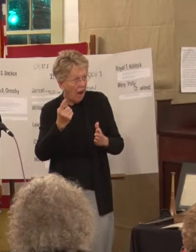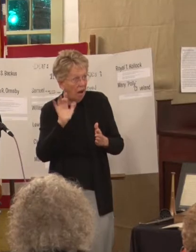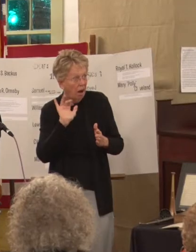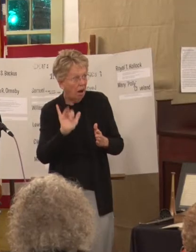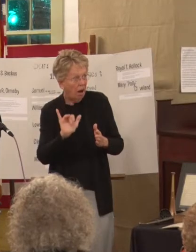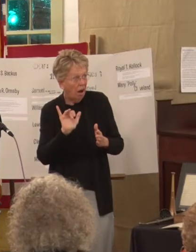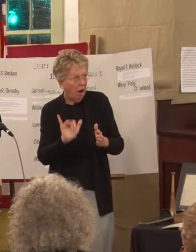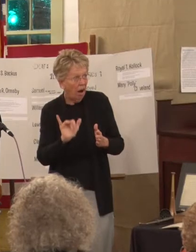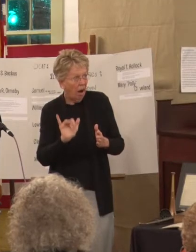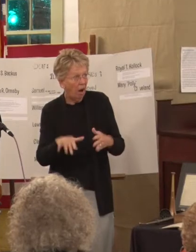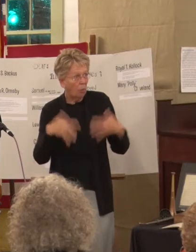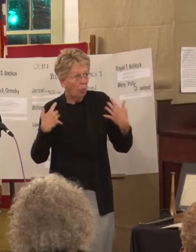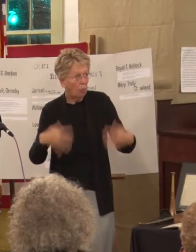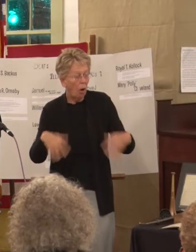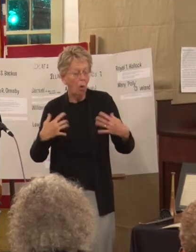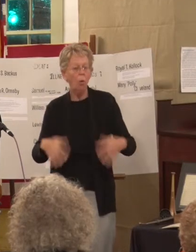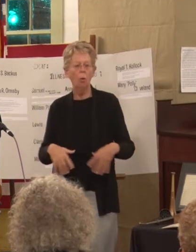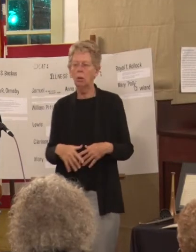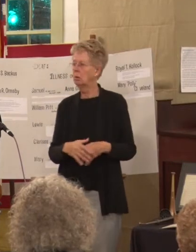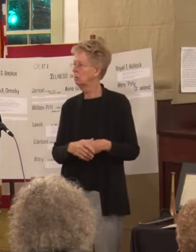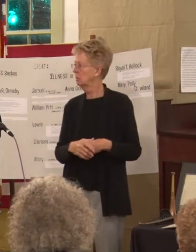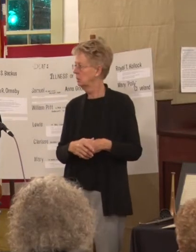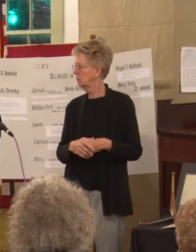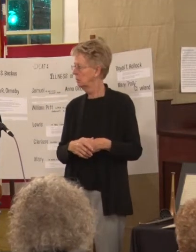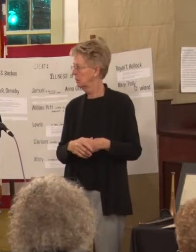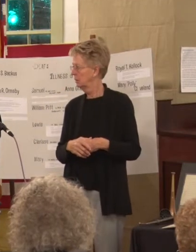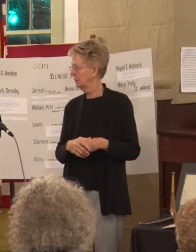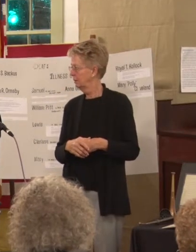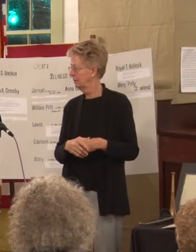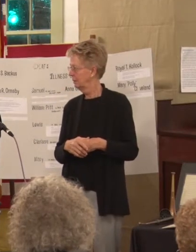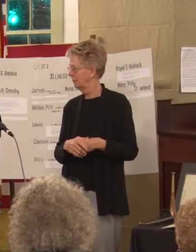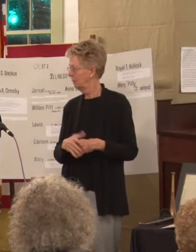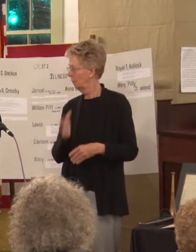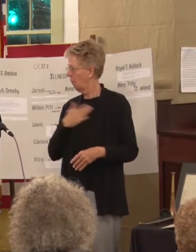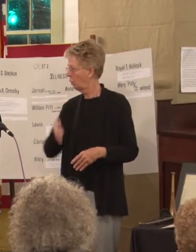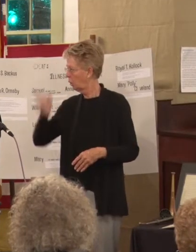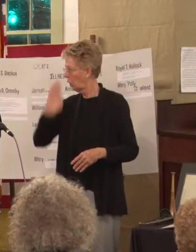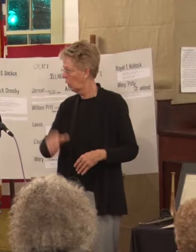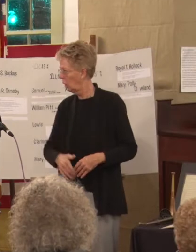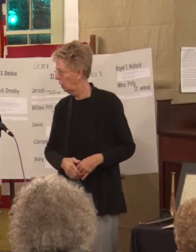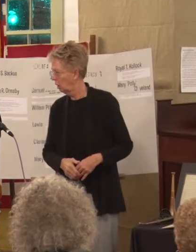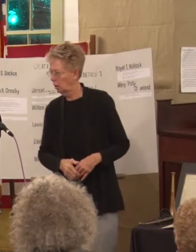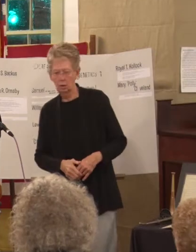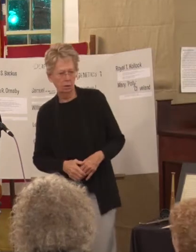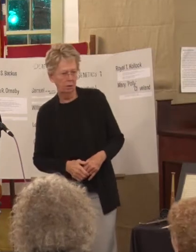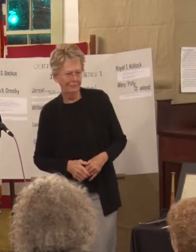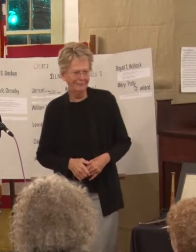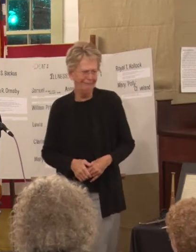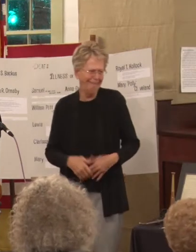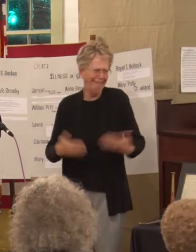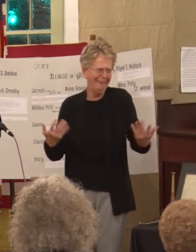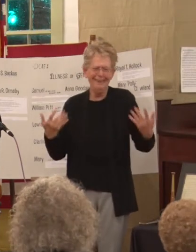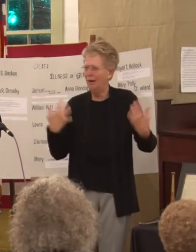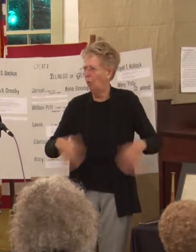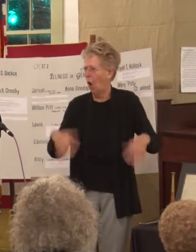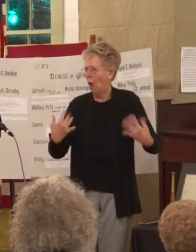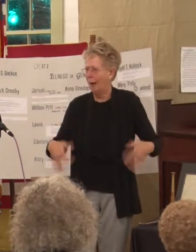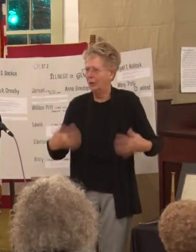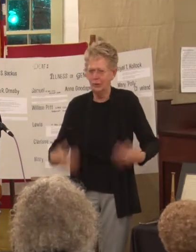mon dieu. So, I want to see the interpreter for doing that. Mon dieu. Oh, we're all. My God. So,